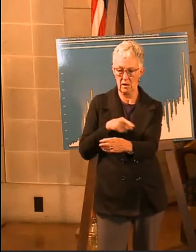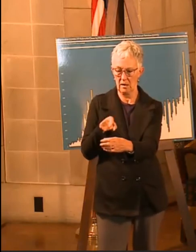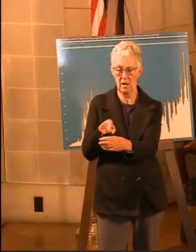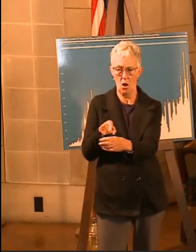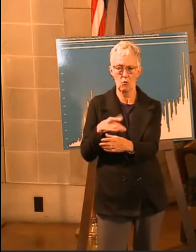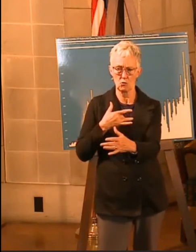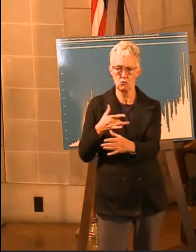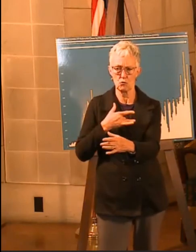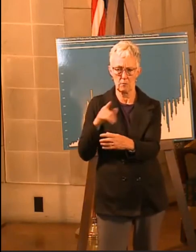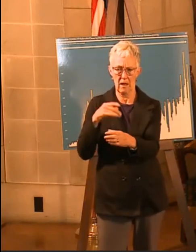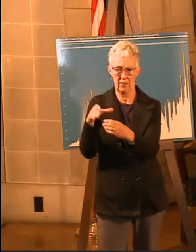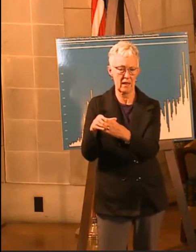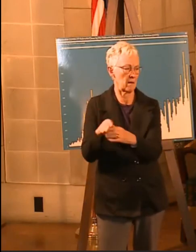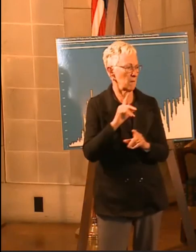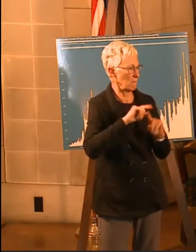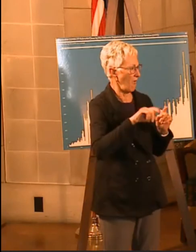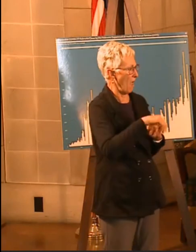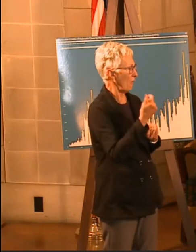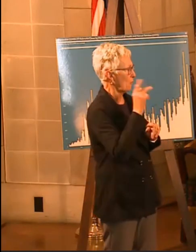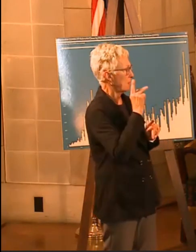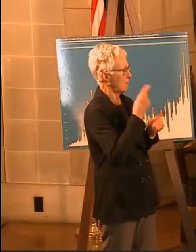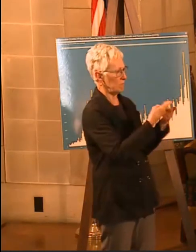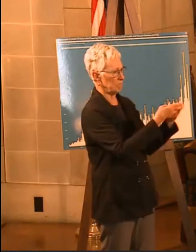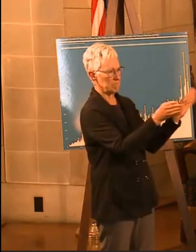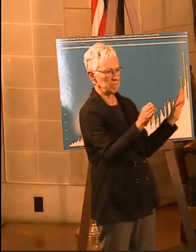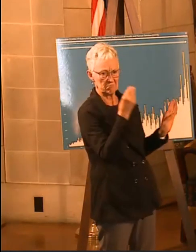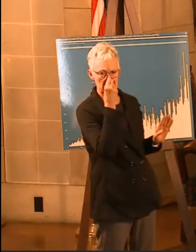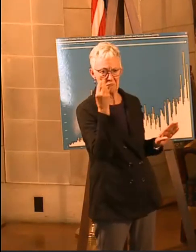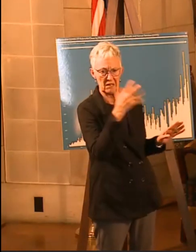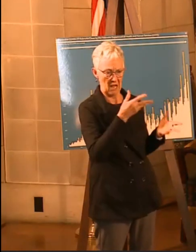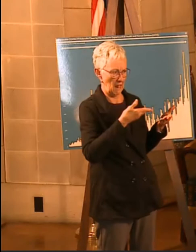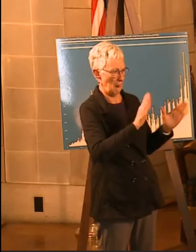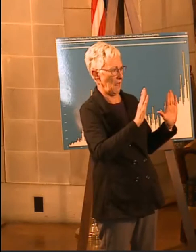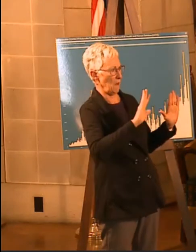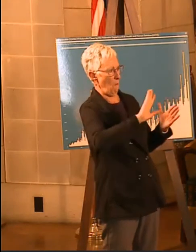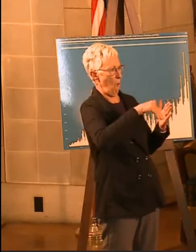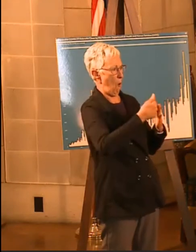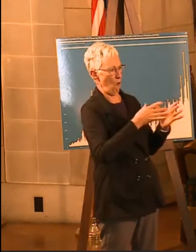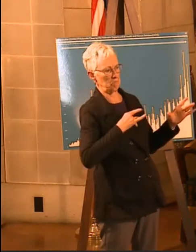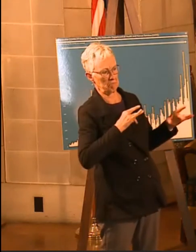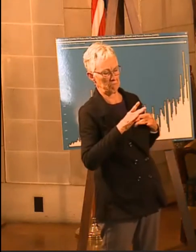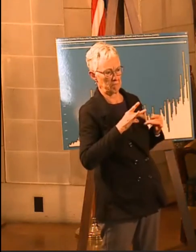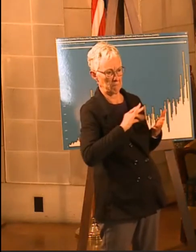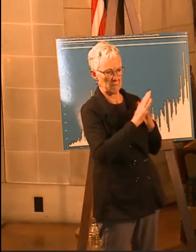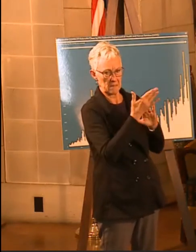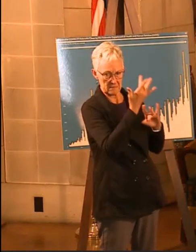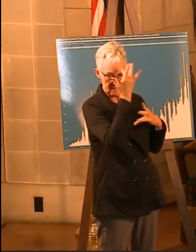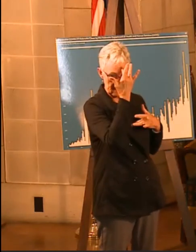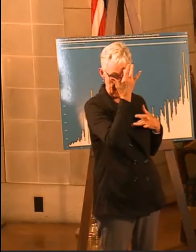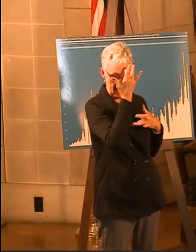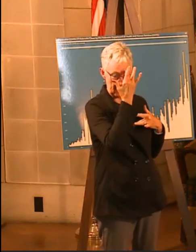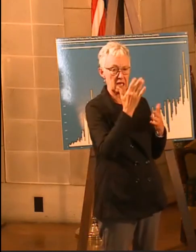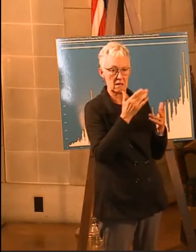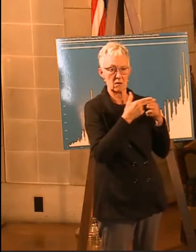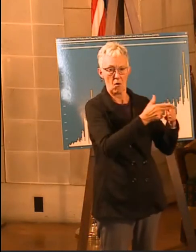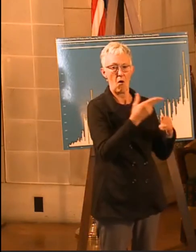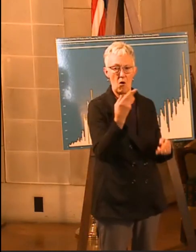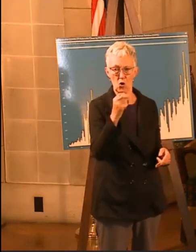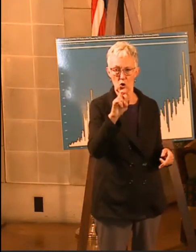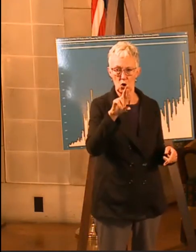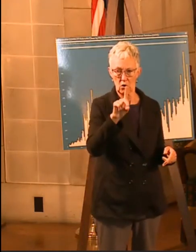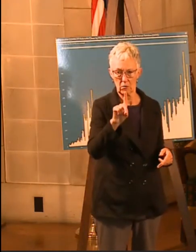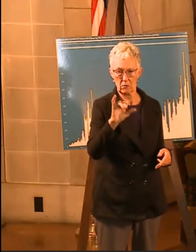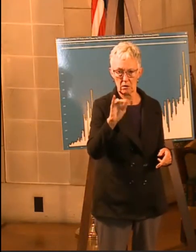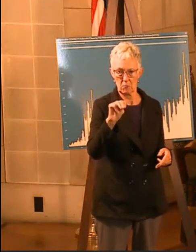It really is an ecosystem, if you will, that we have to keep all together. And that's why we all have to do our part with regard to avoiding the three